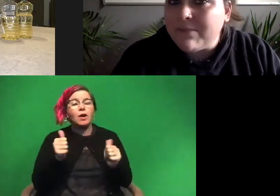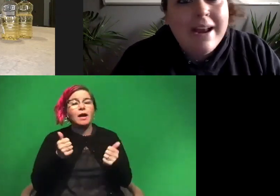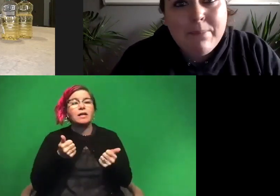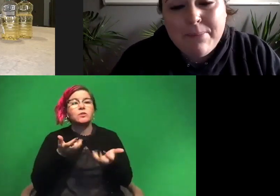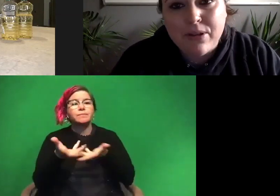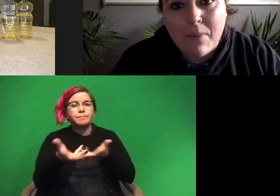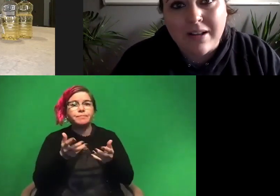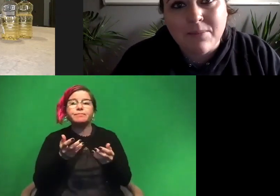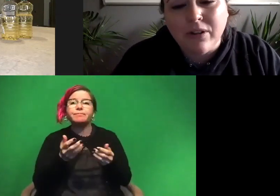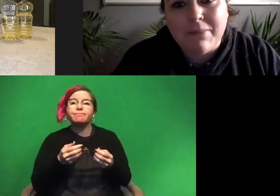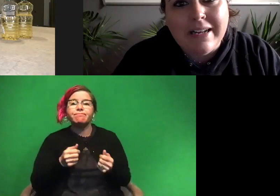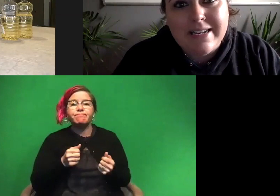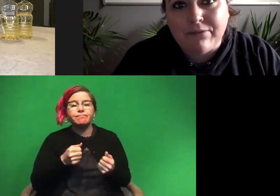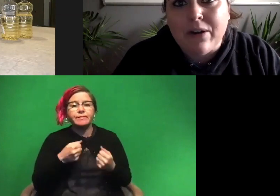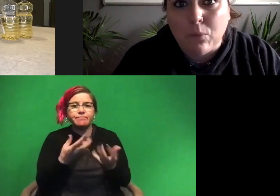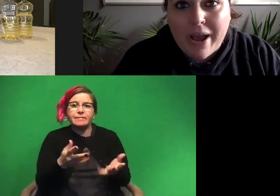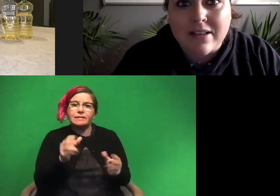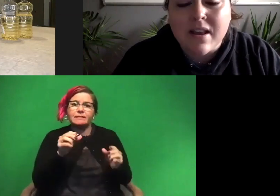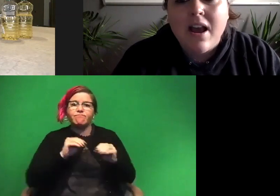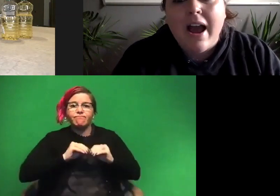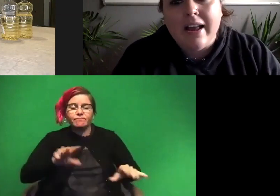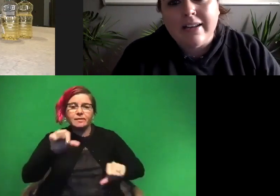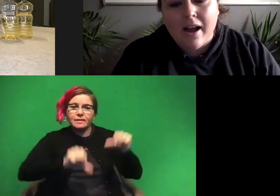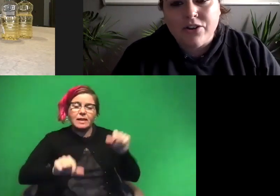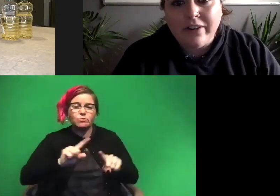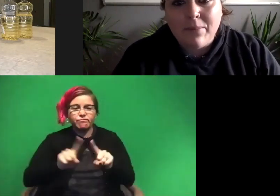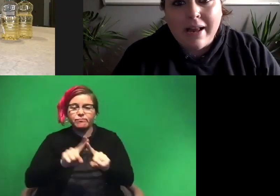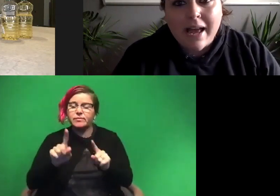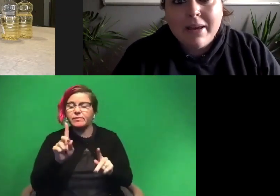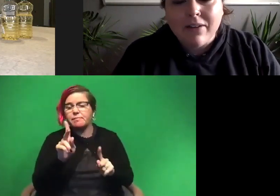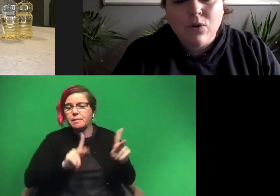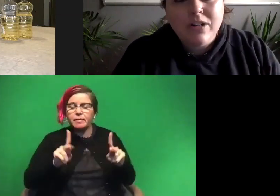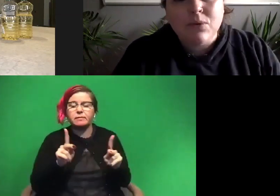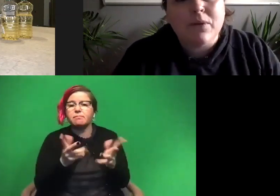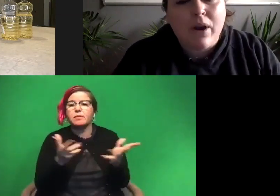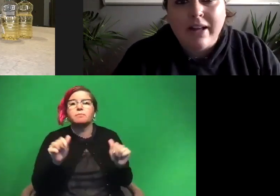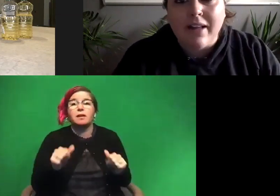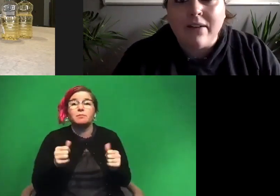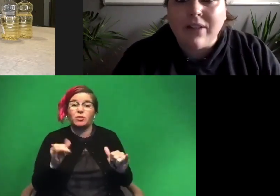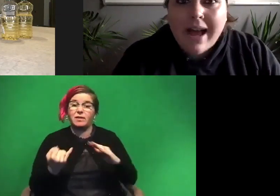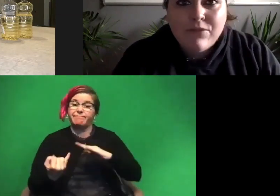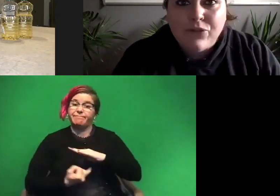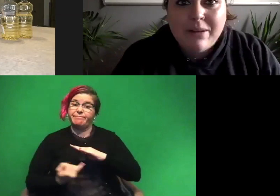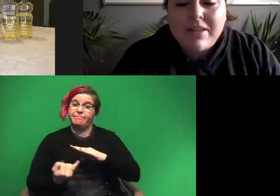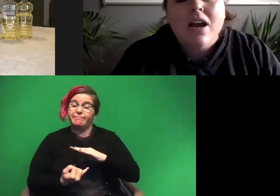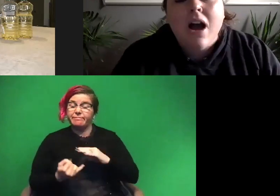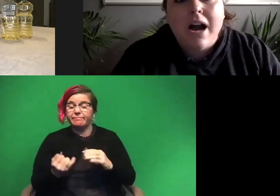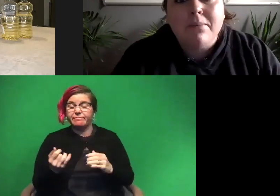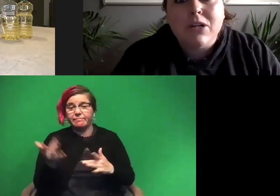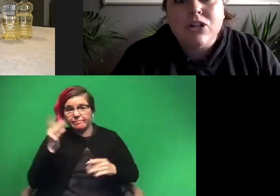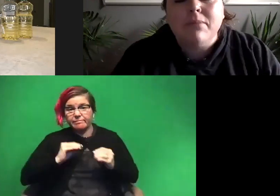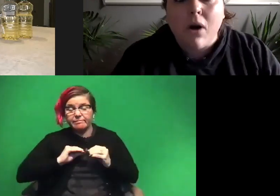to as many people as possible in many different ways. And during the pandemic, of course, we've been running a lot of live streams.